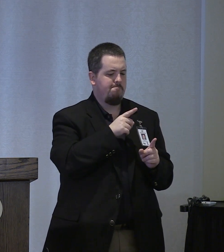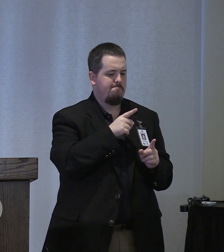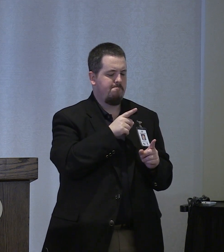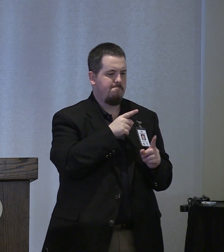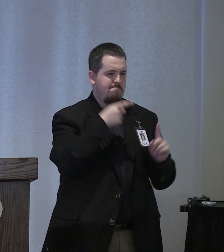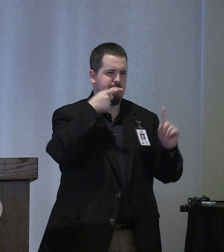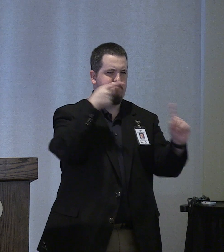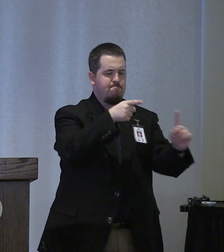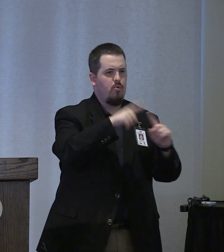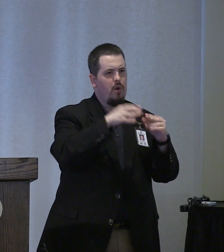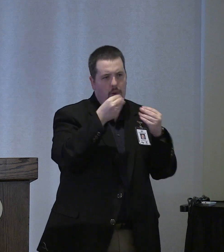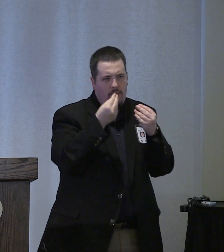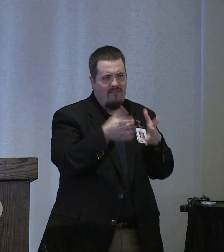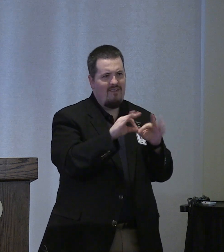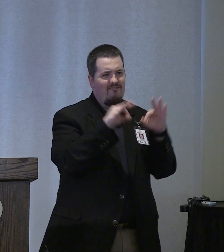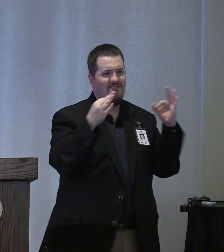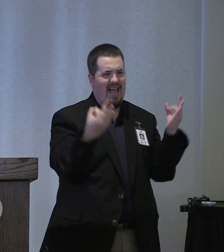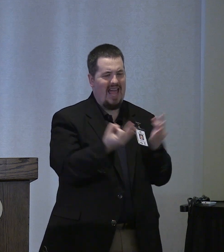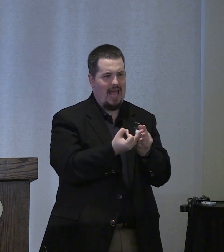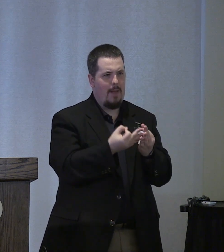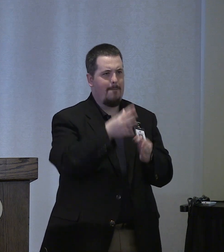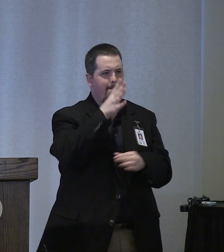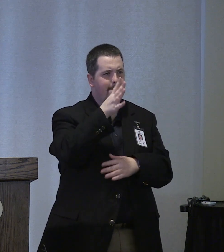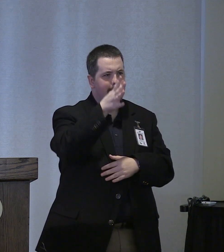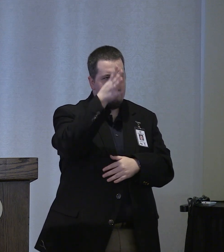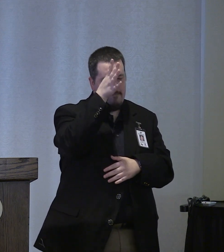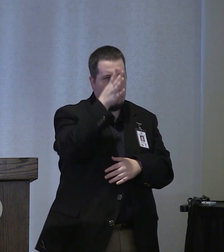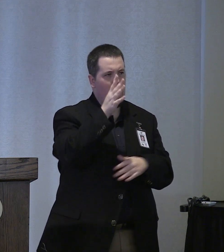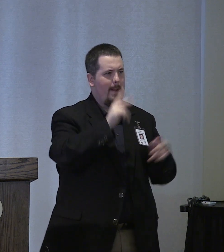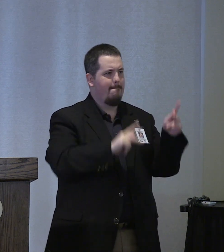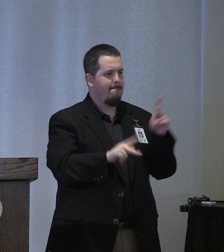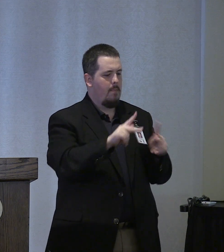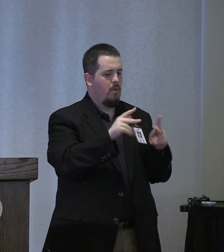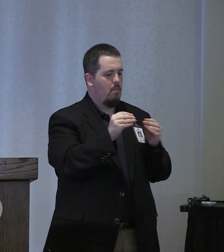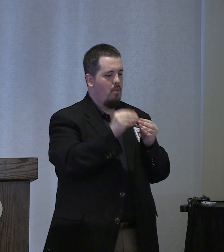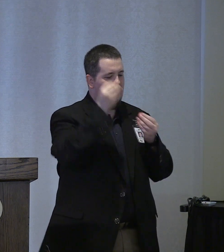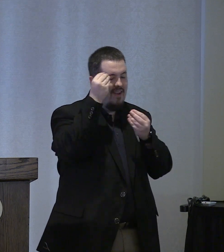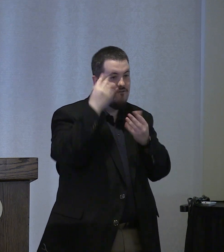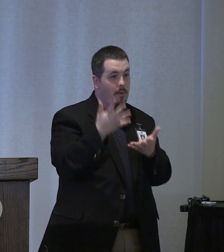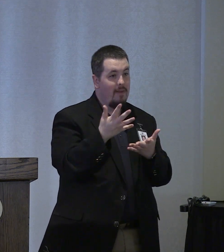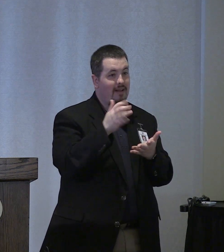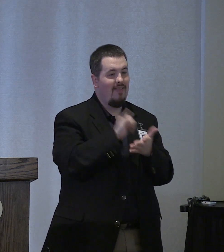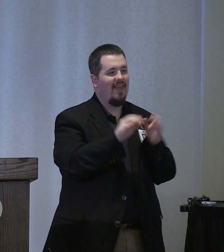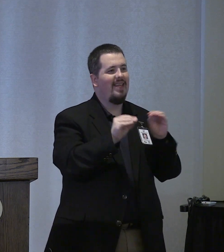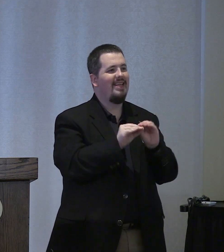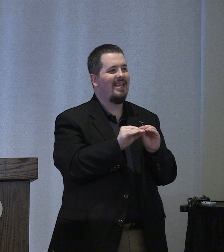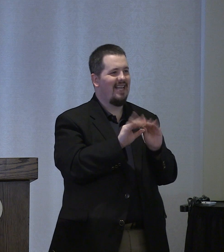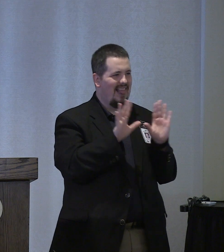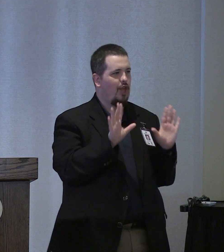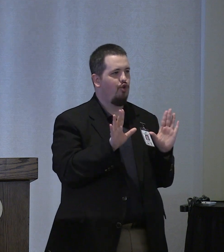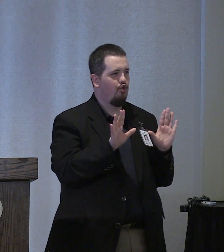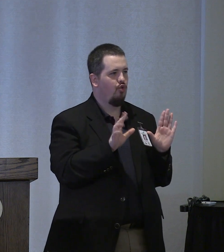intended to provide families parents the public information that is clear